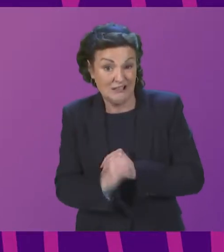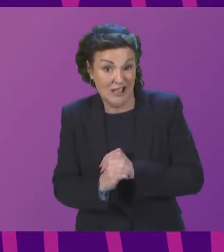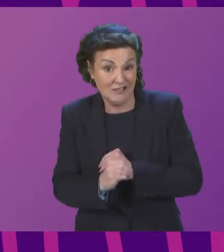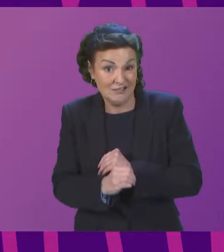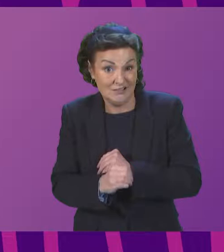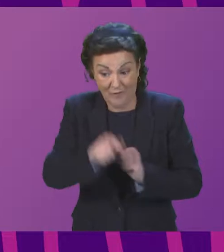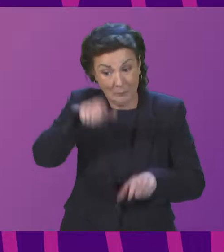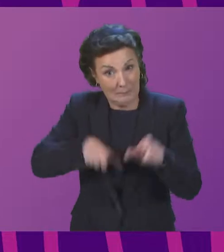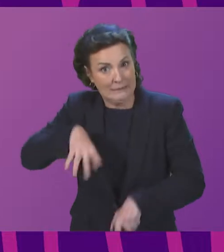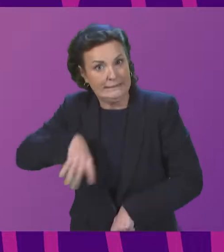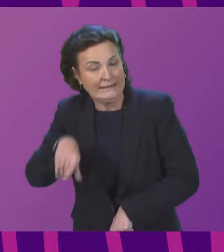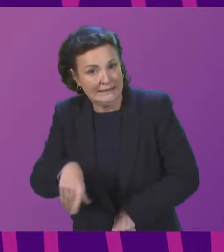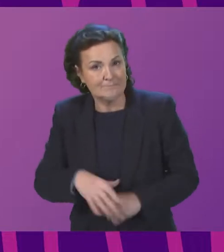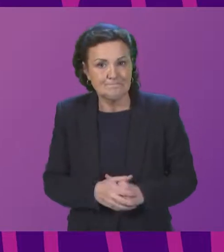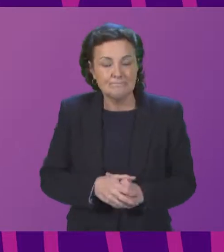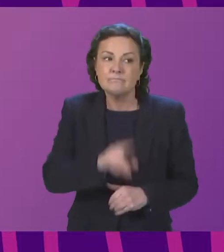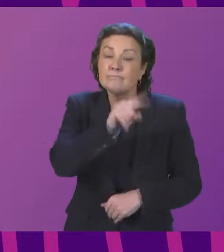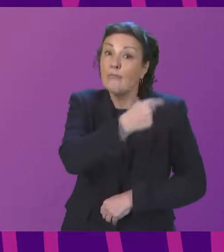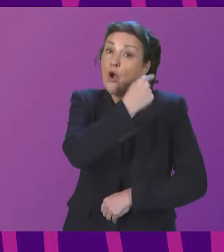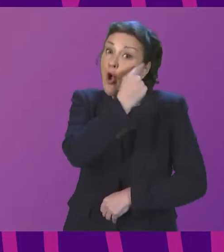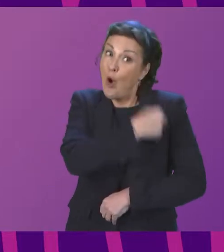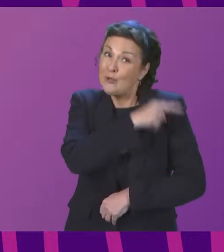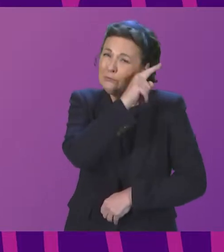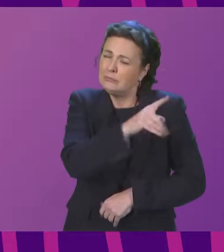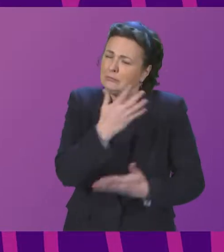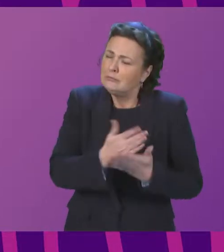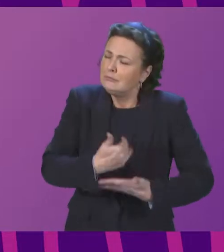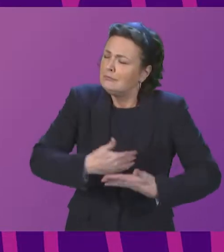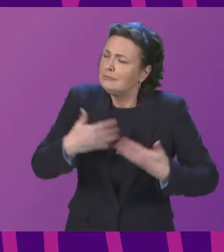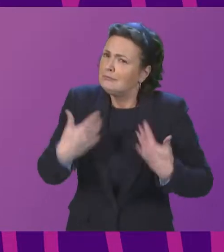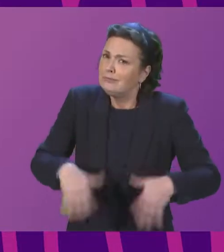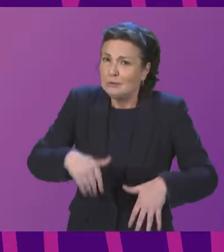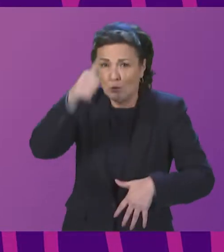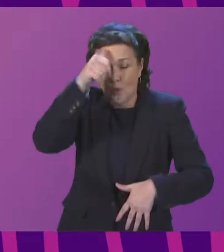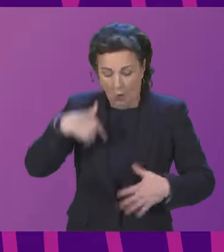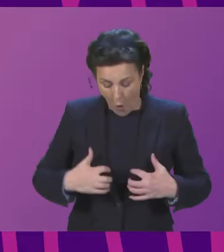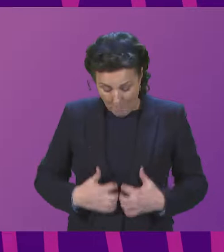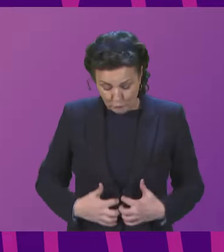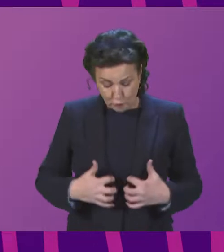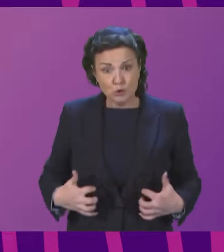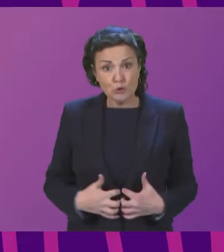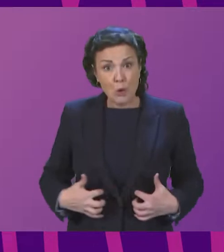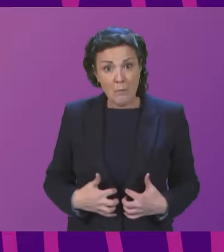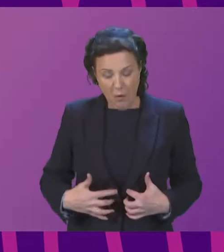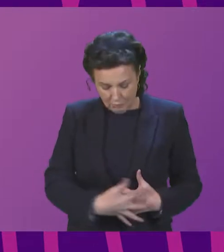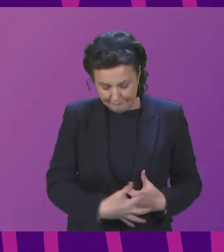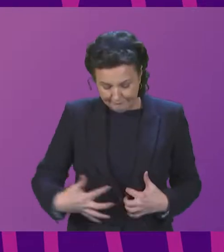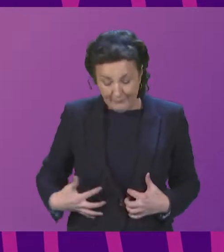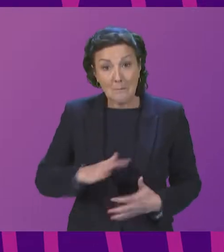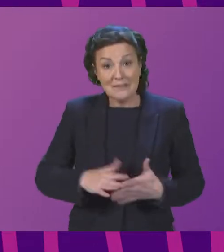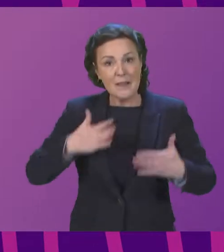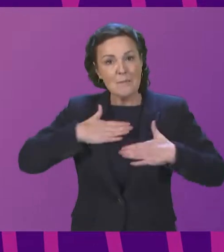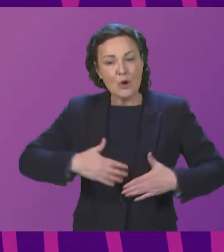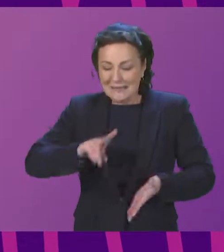specialises exclusively in abdominal wall hernia repair. Where the body's natural tissue is strong enough to support the surgical repair,